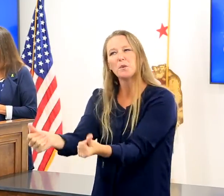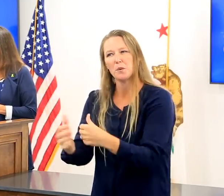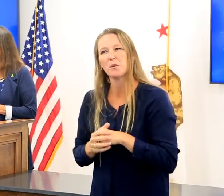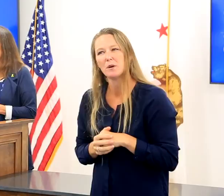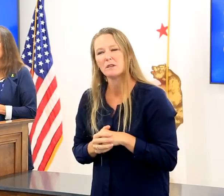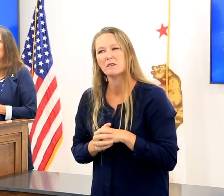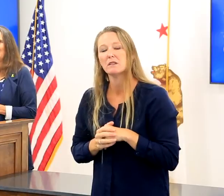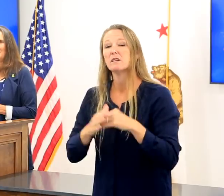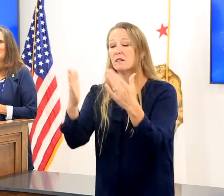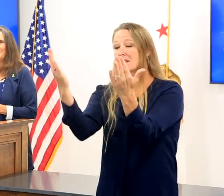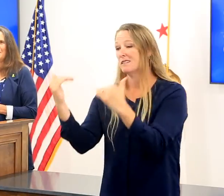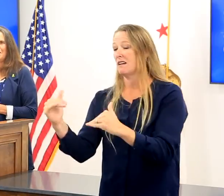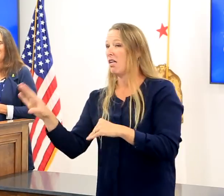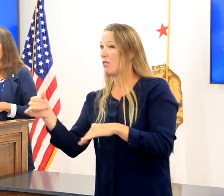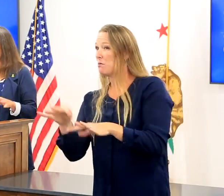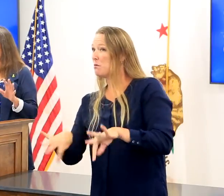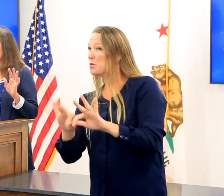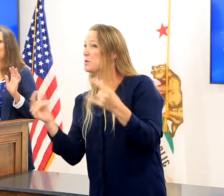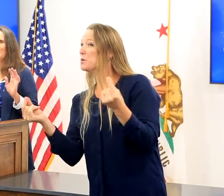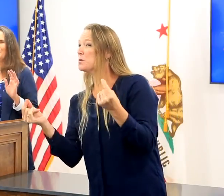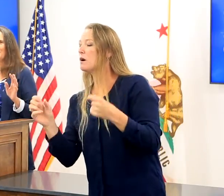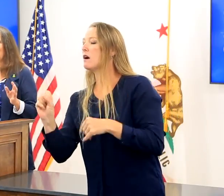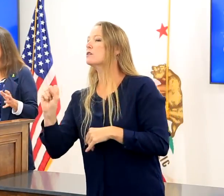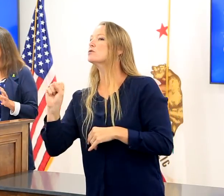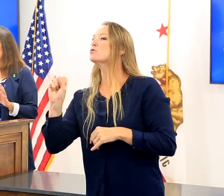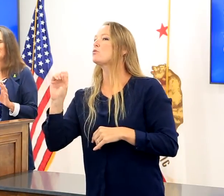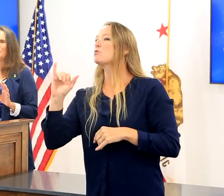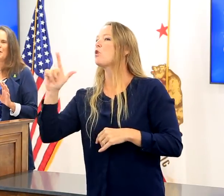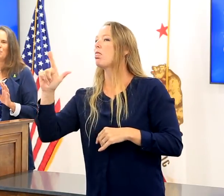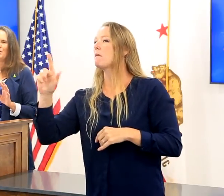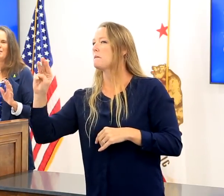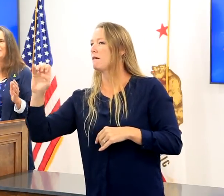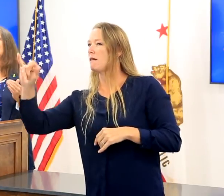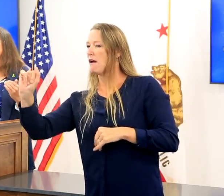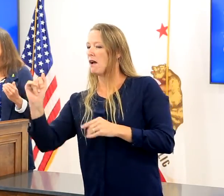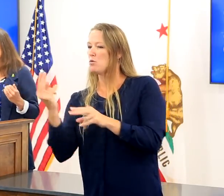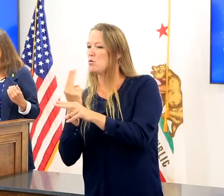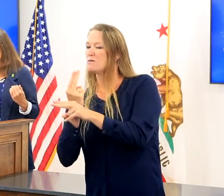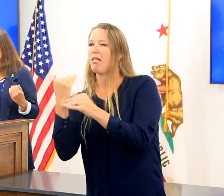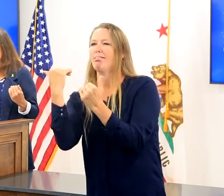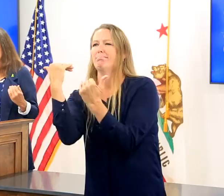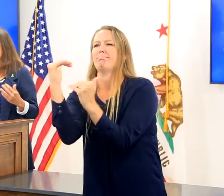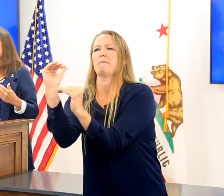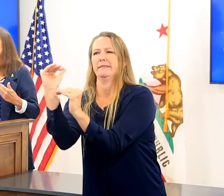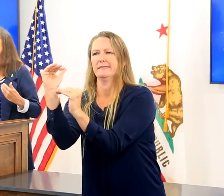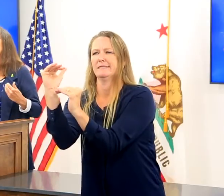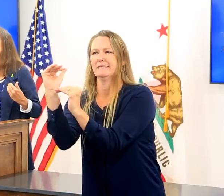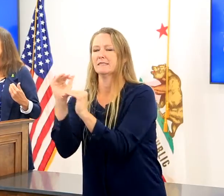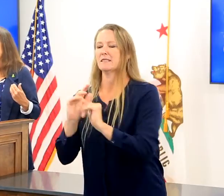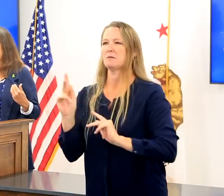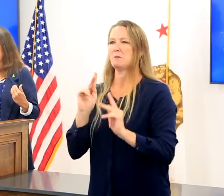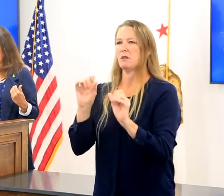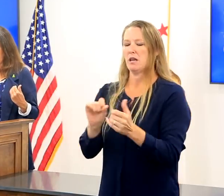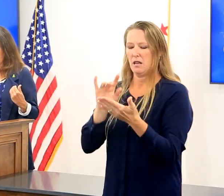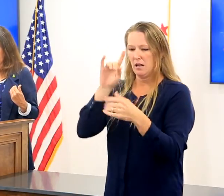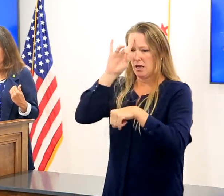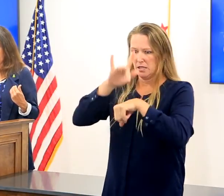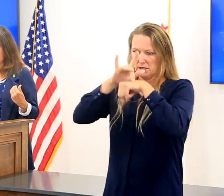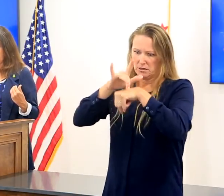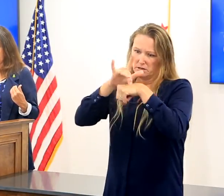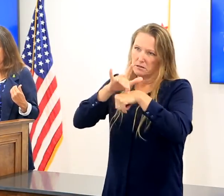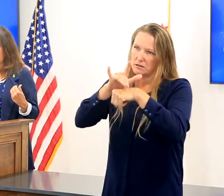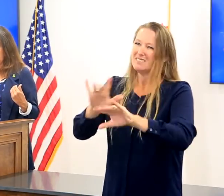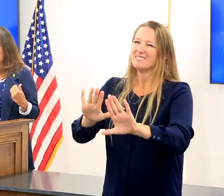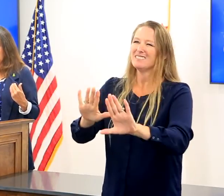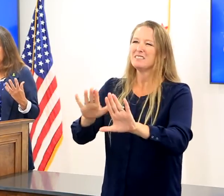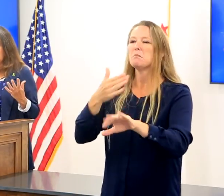People can spin up. The more they read all the different rumors and all the different information, give yourself a break. Schedule a social media break every